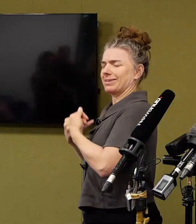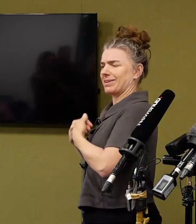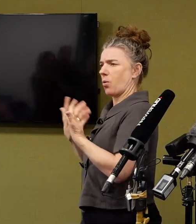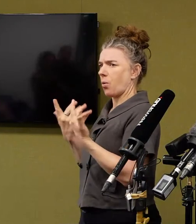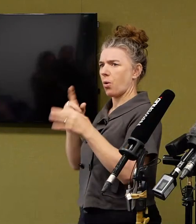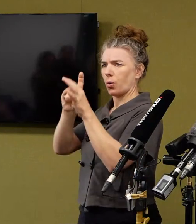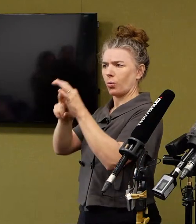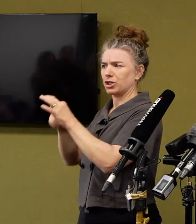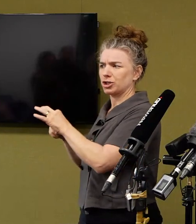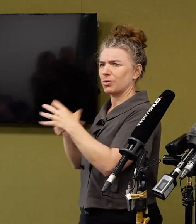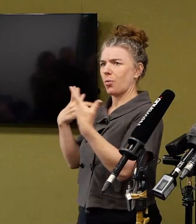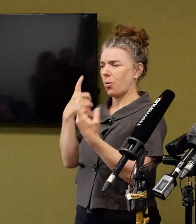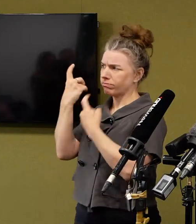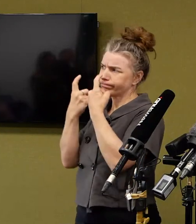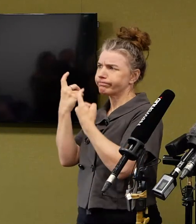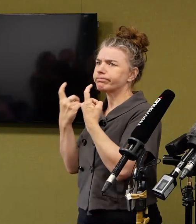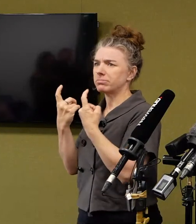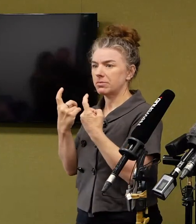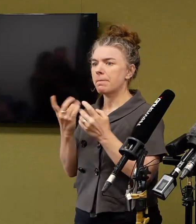would like advice about.